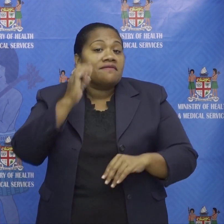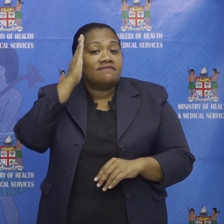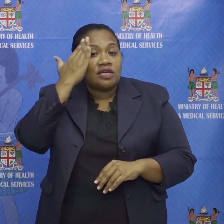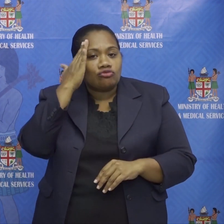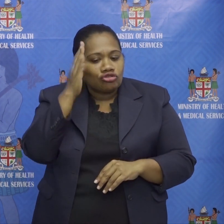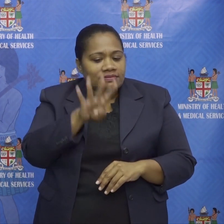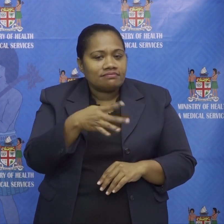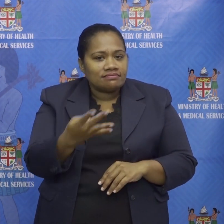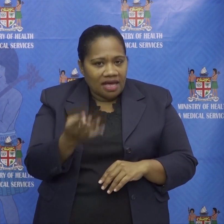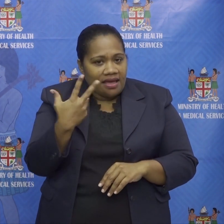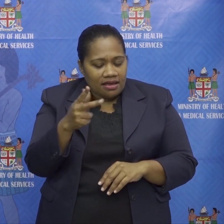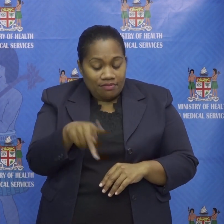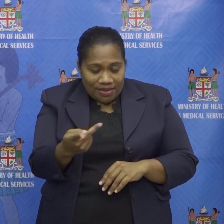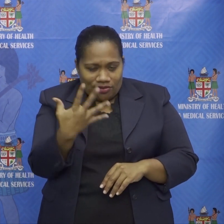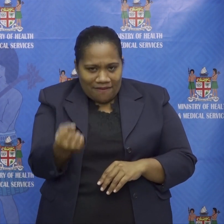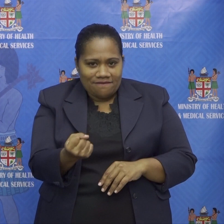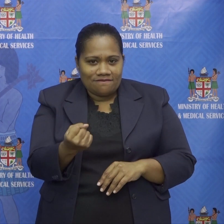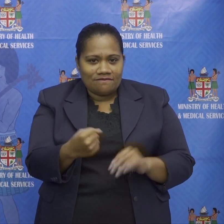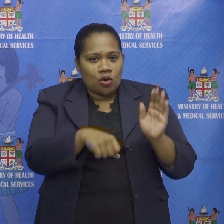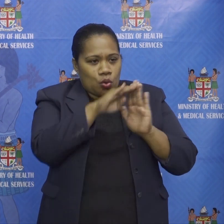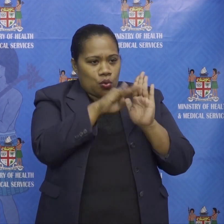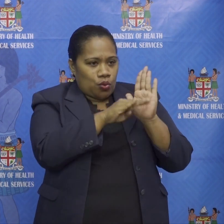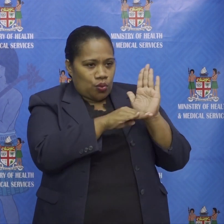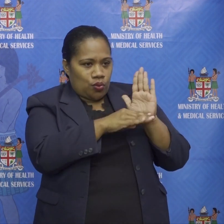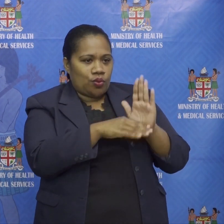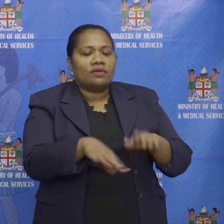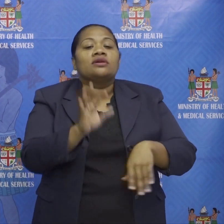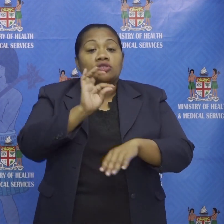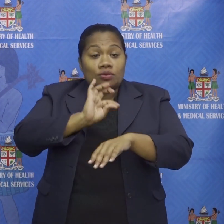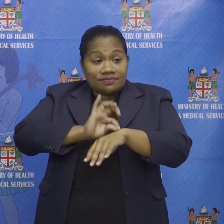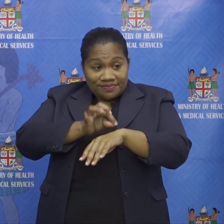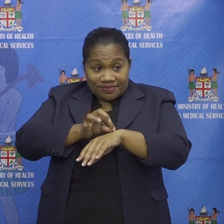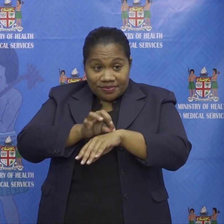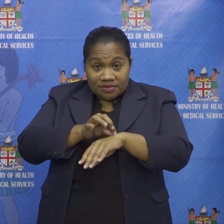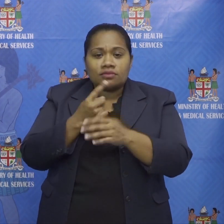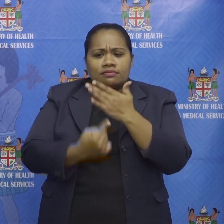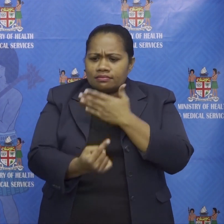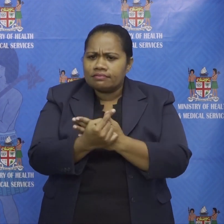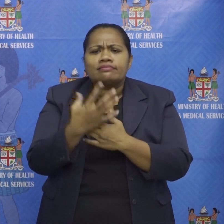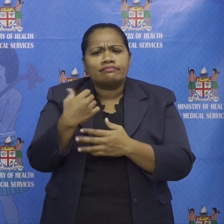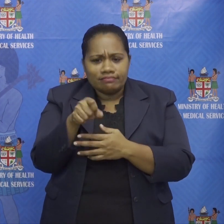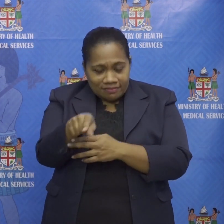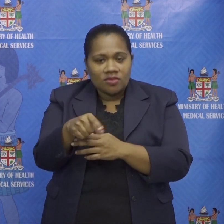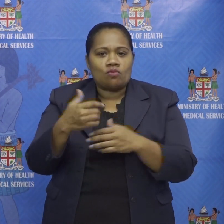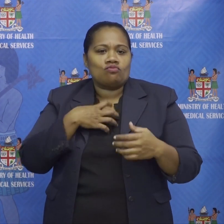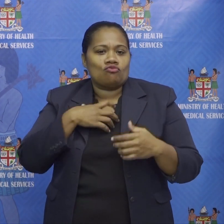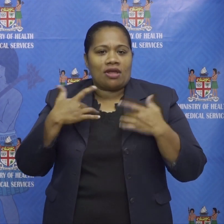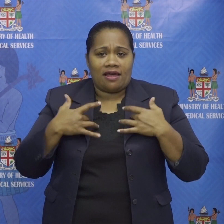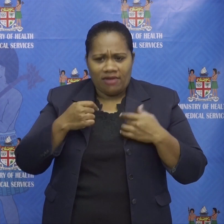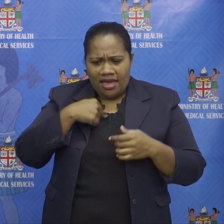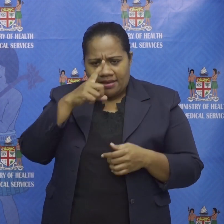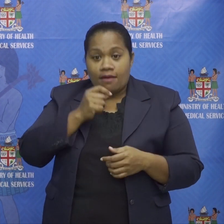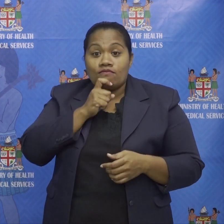these clinics will save more lives in fact i can promise you now that these clinics wherever they are right now